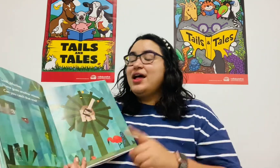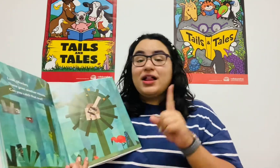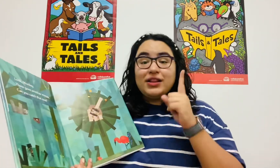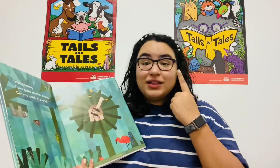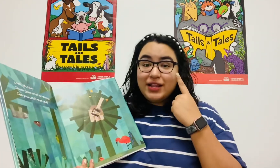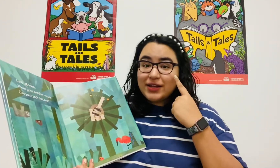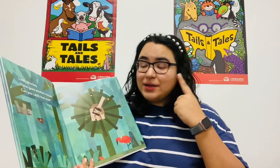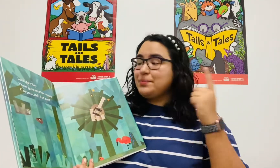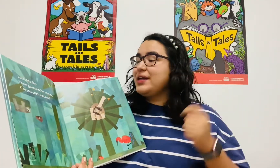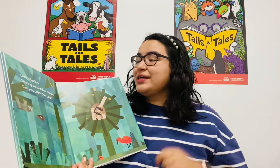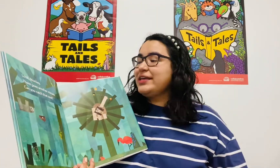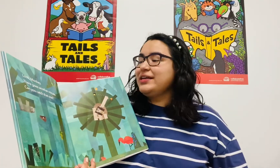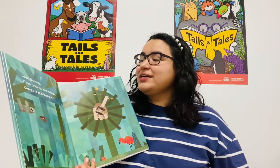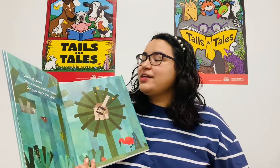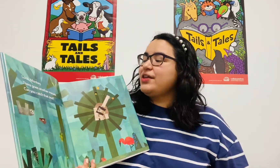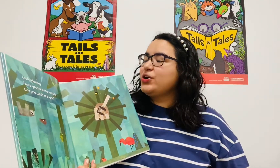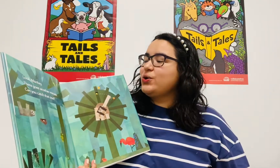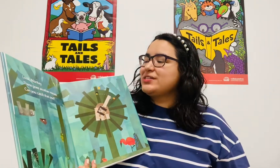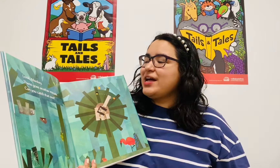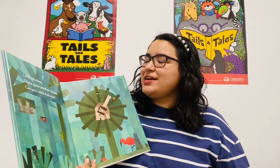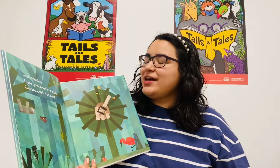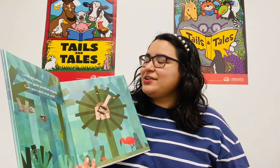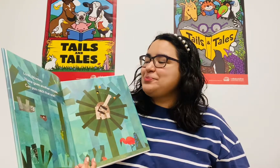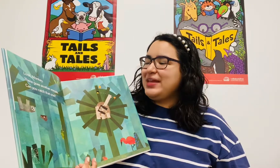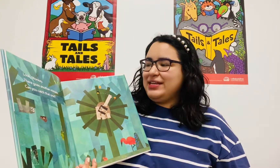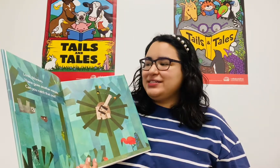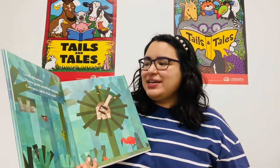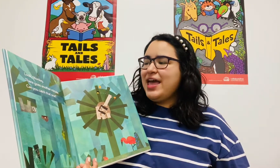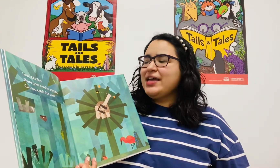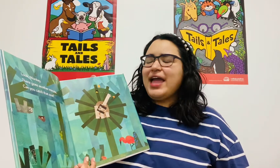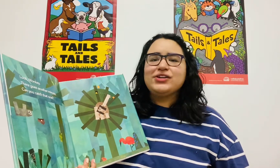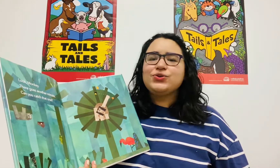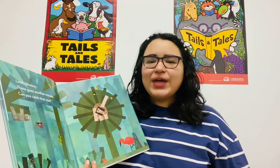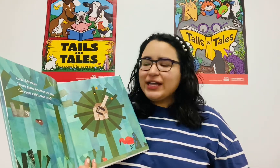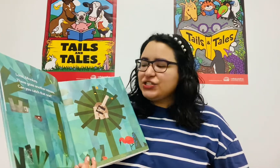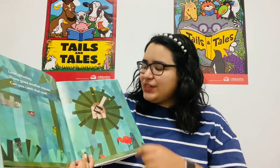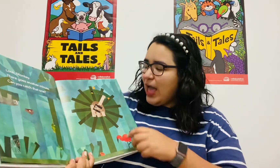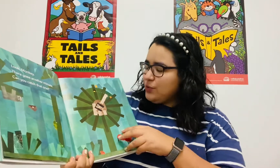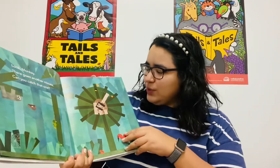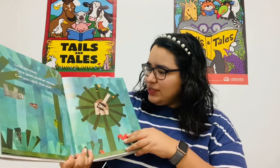Look monkey, there goes another minute. Can you catch that one?